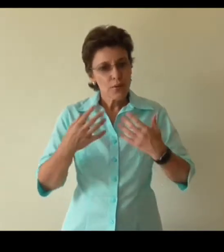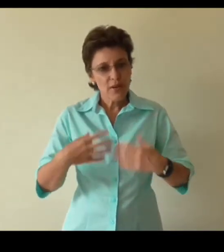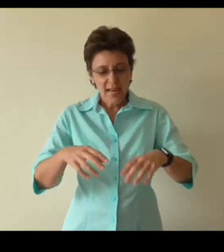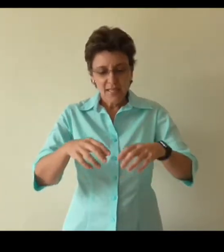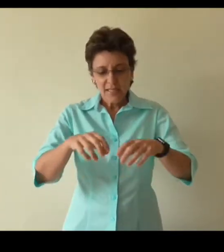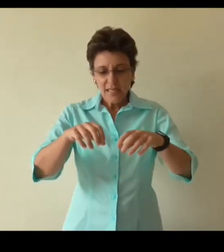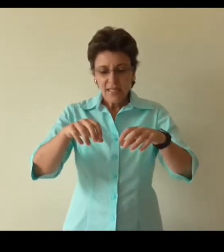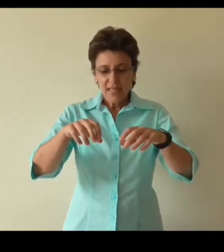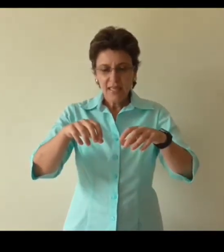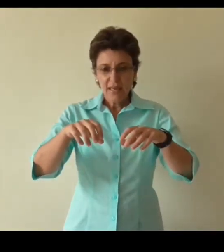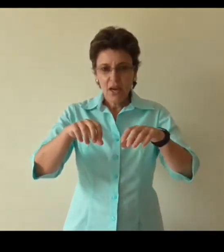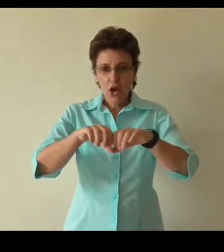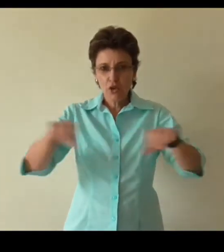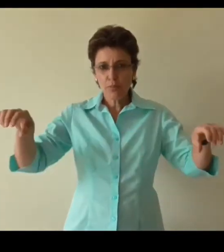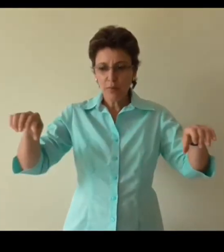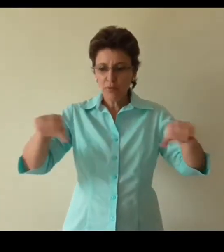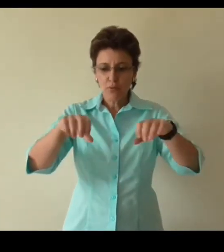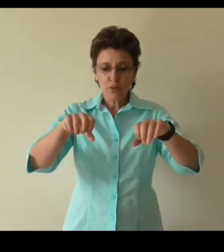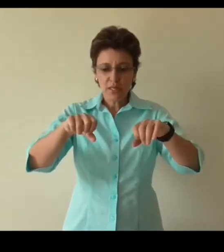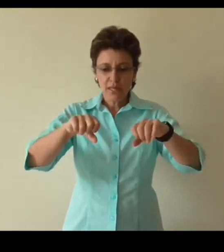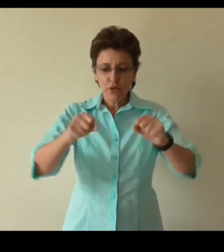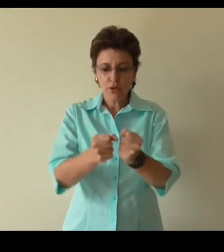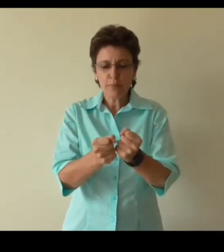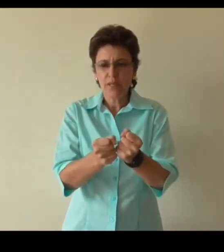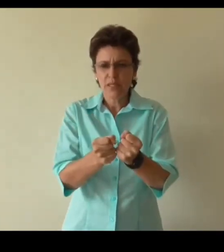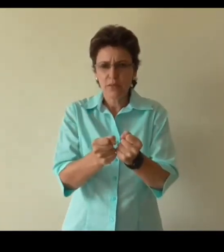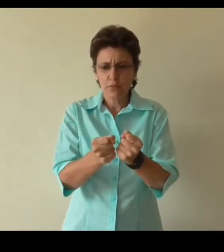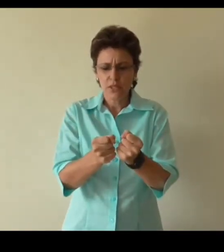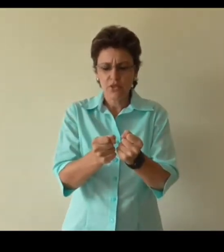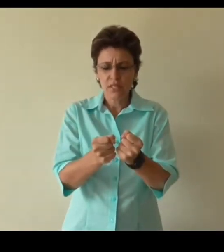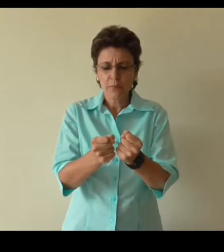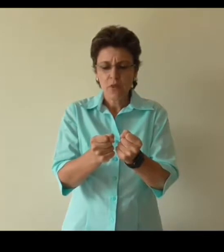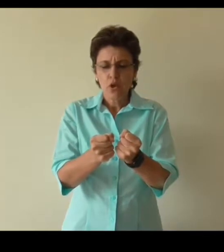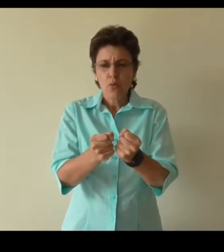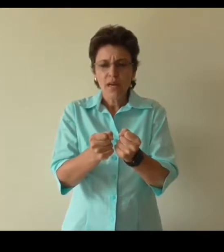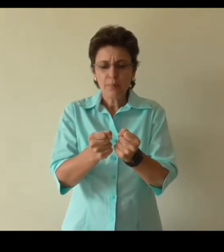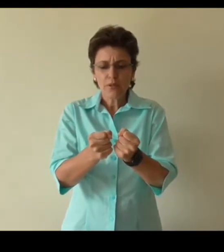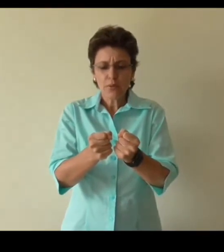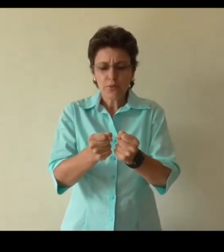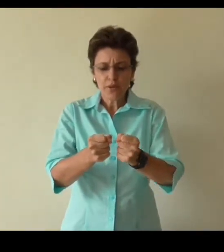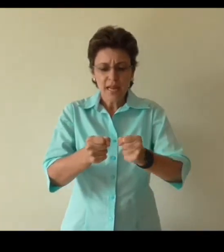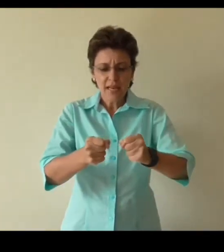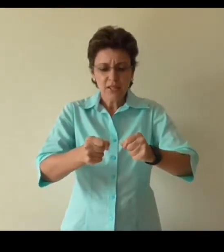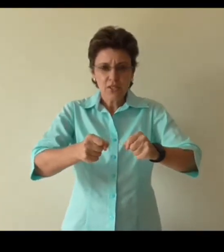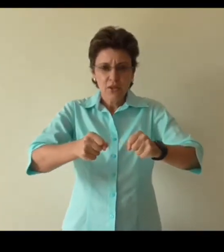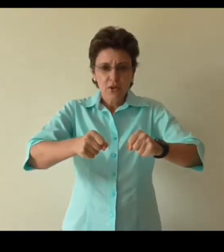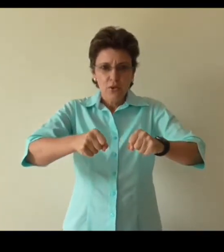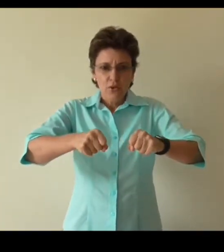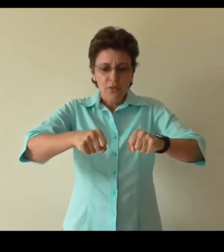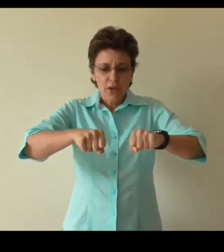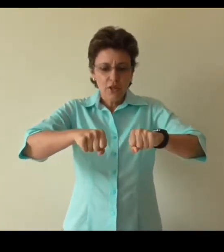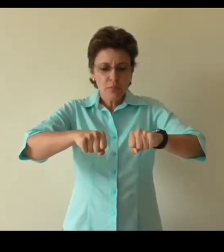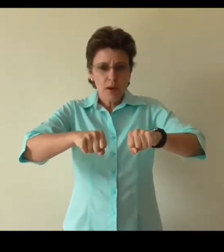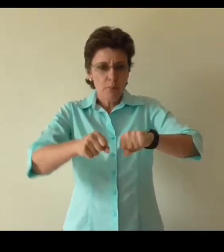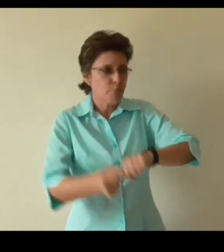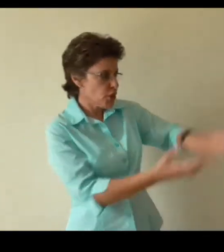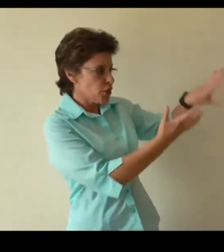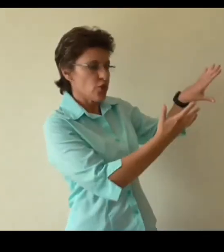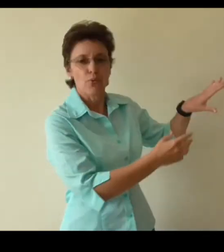we relax it's like taking a hose pipe of water and crimping it when we're stressed. What happens when you relax that hose pipe the